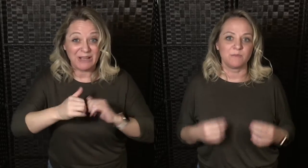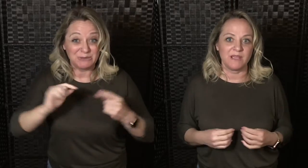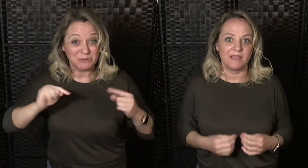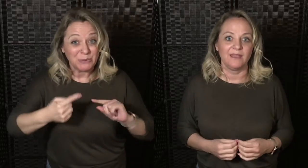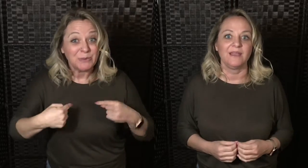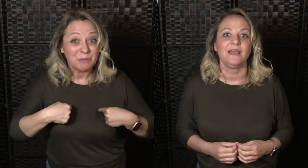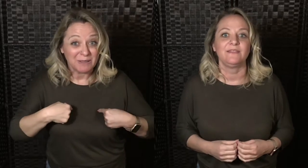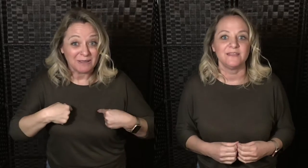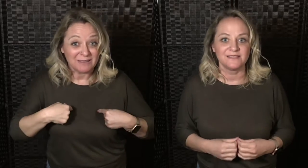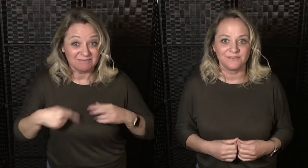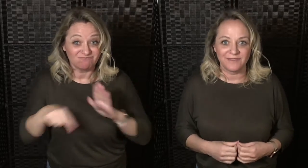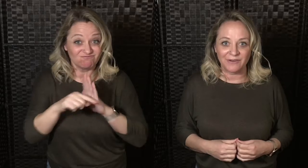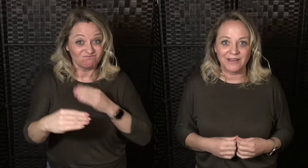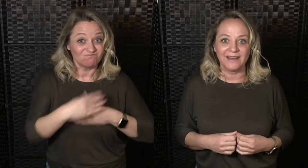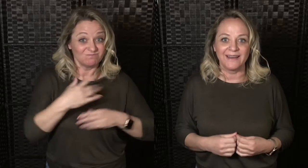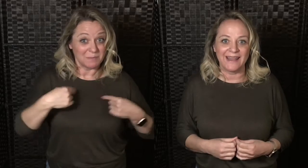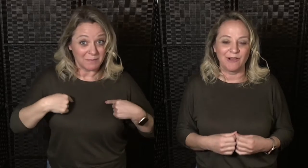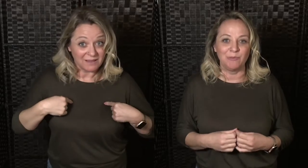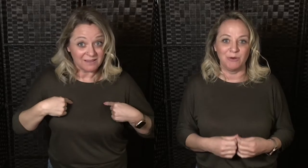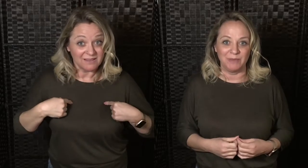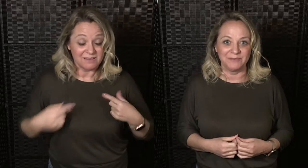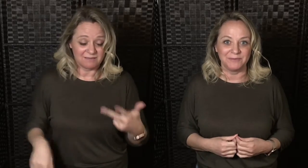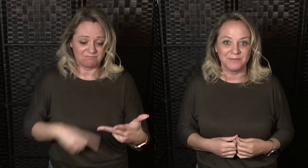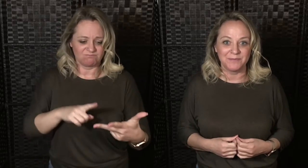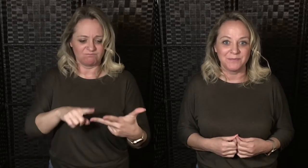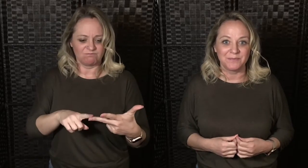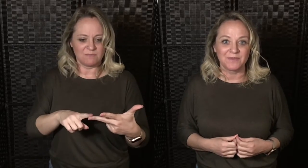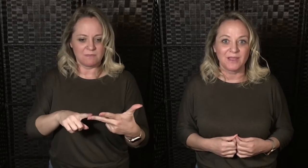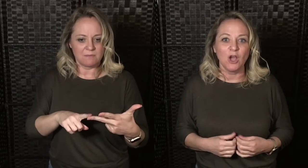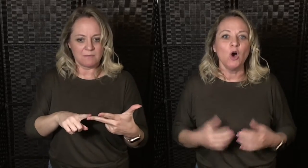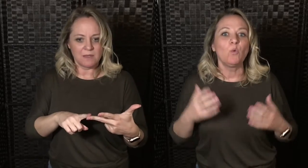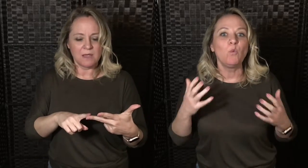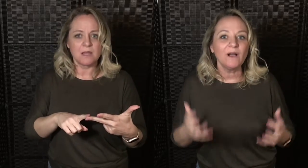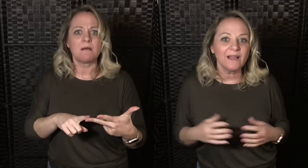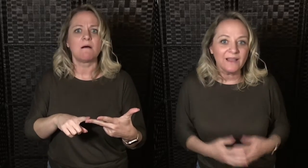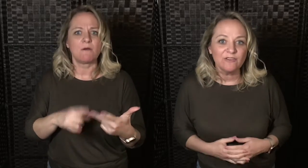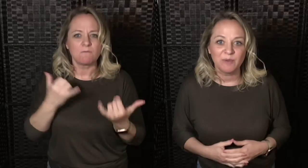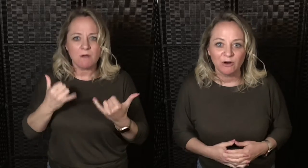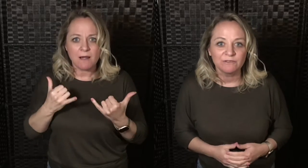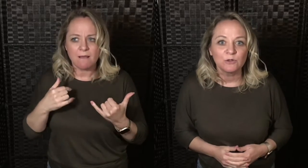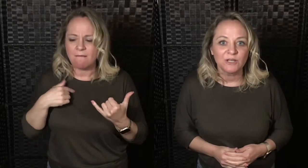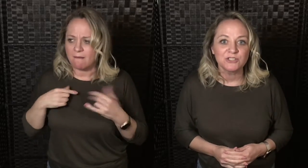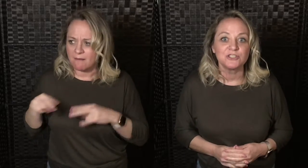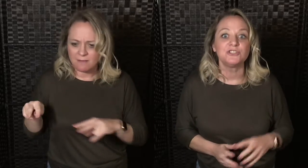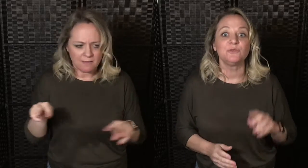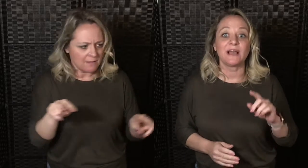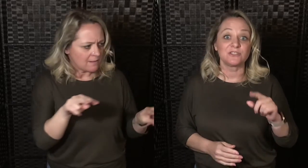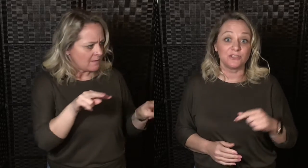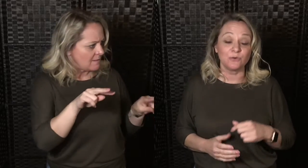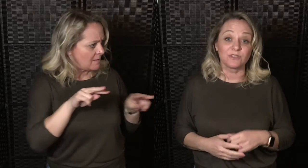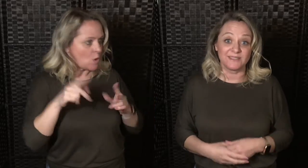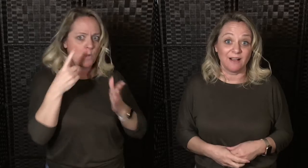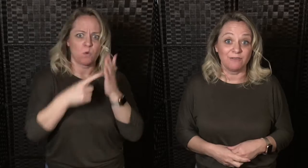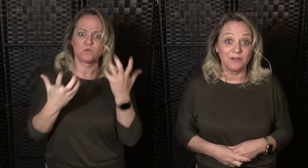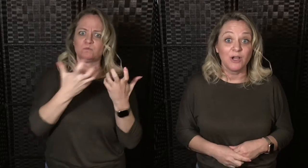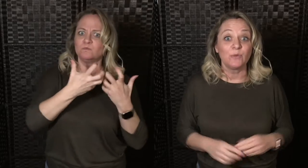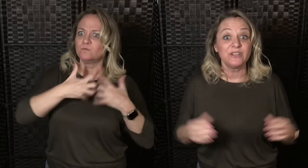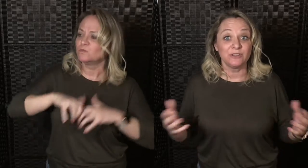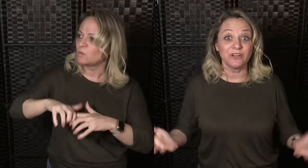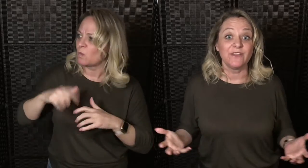me in this very now moment? What kind of powerful questions do you ask yourself when you're in